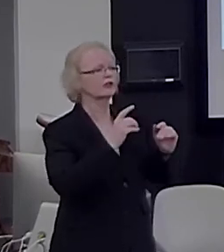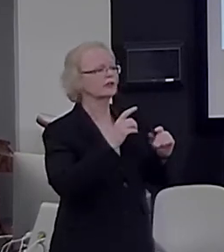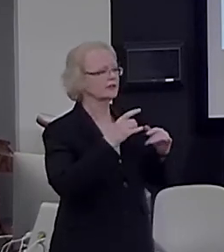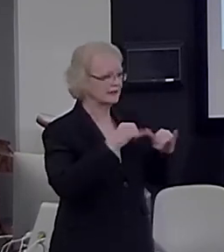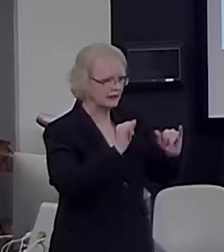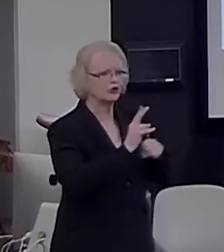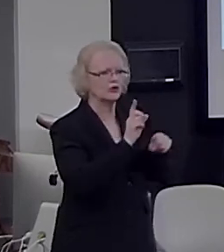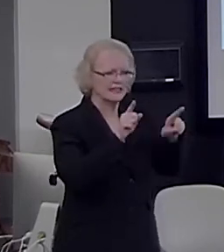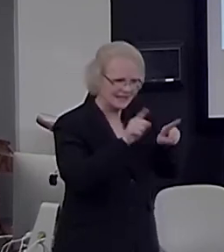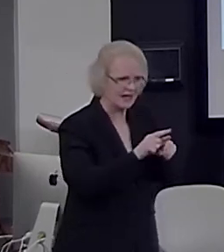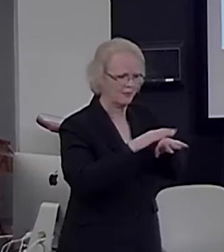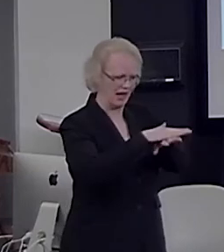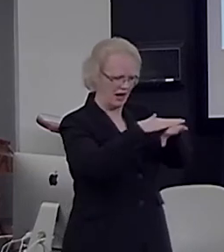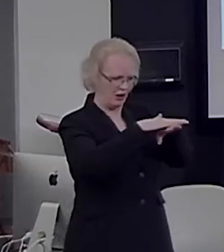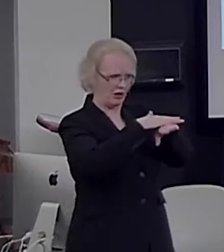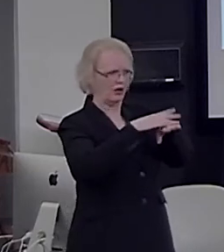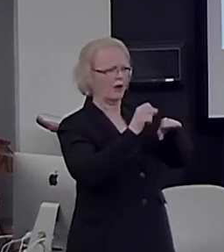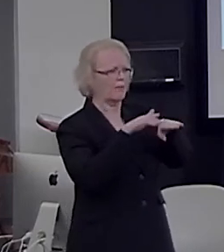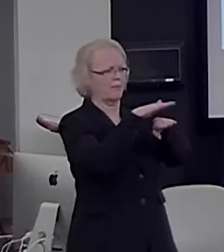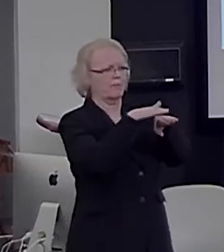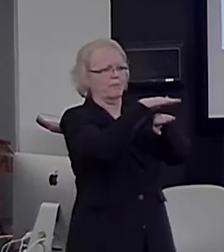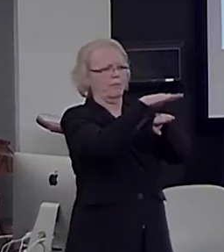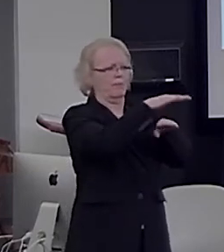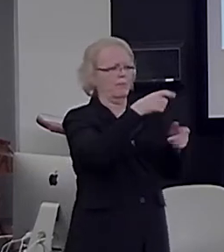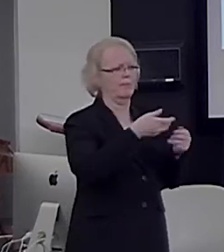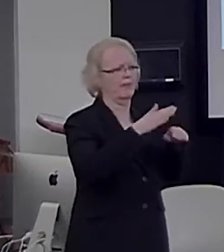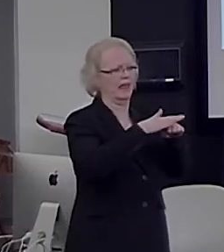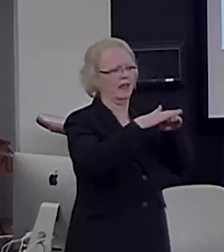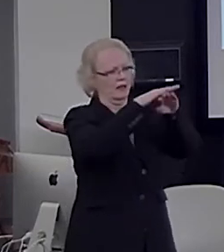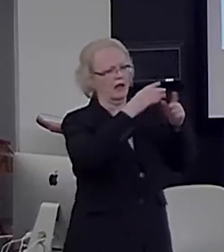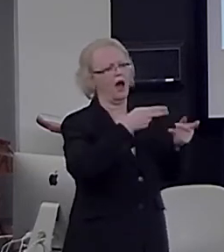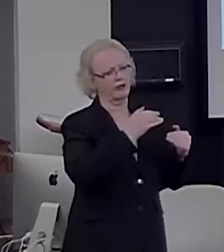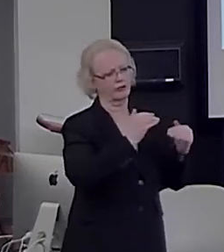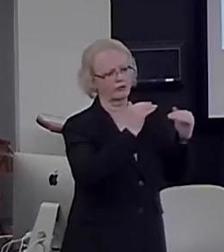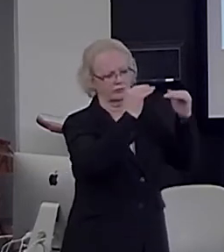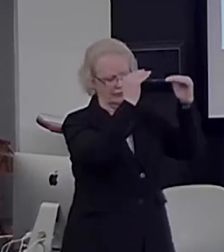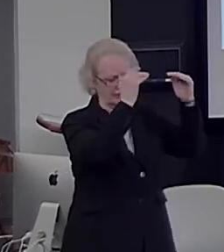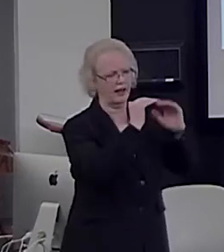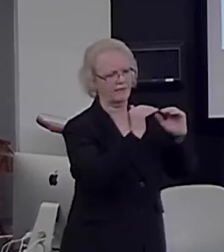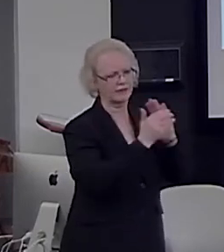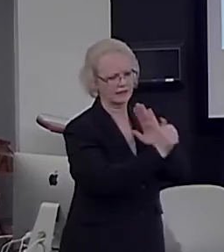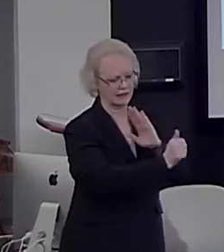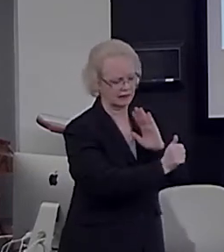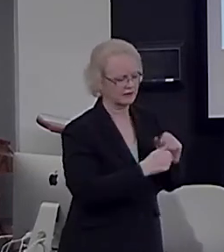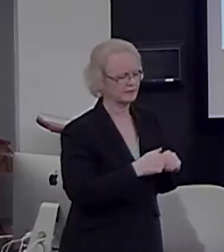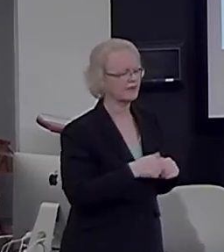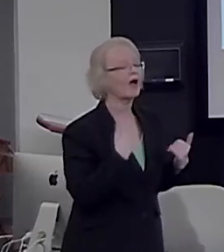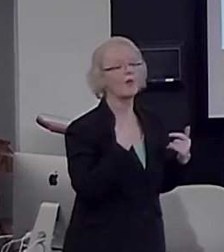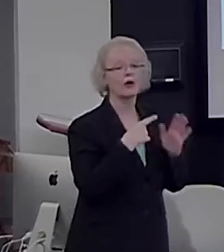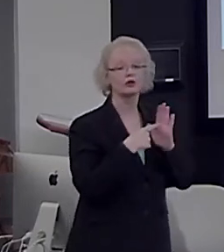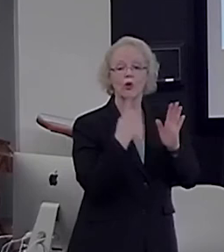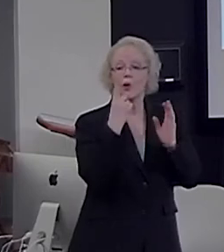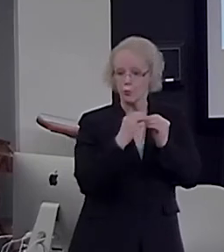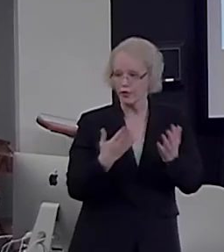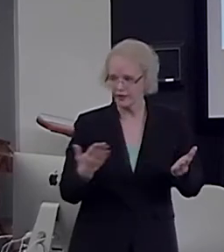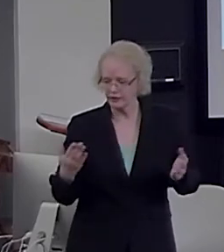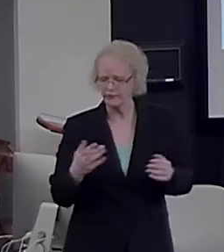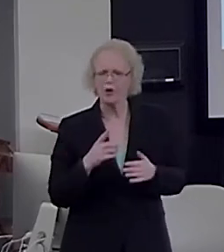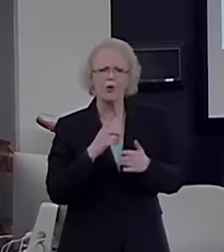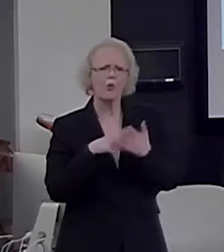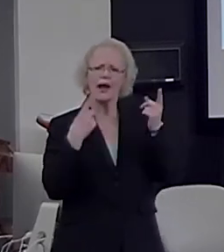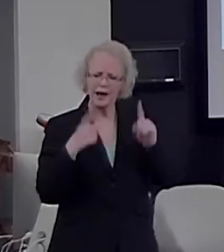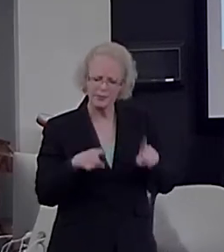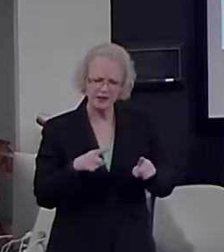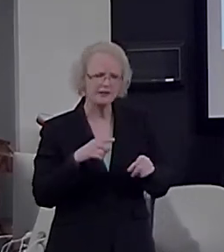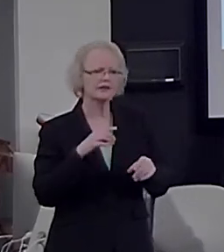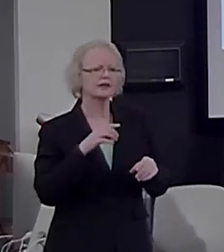to build upon them for higher levels. Now, I can't resist to show you one small thing. This is what happened in